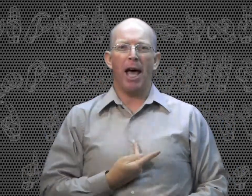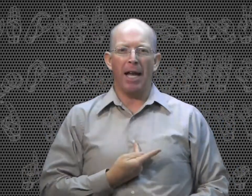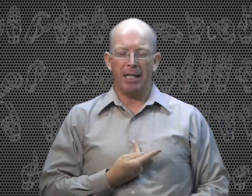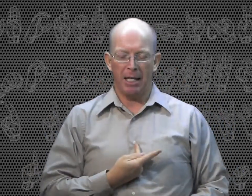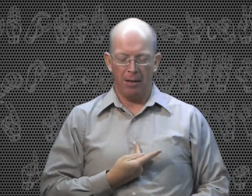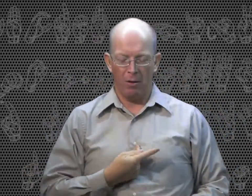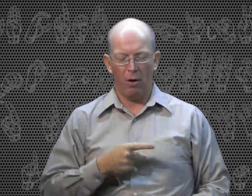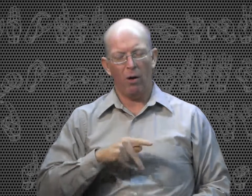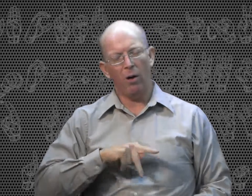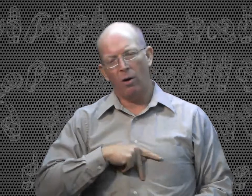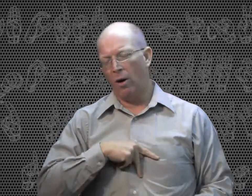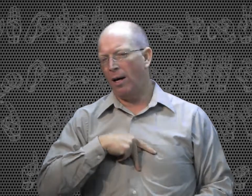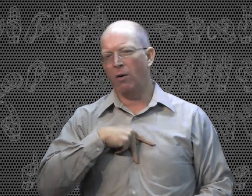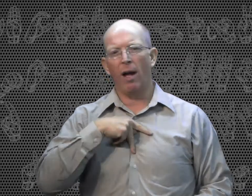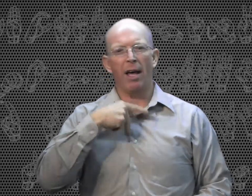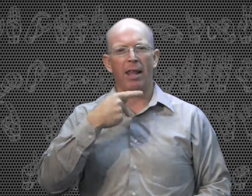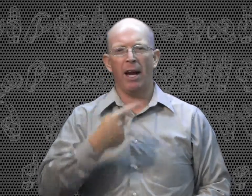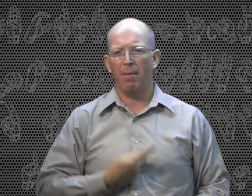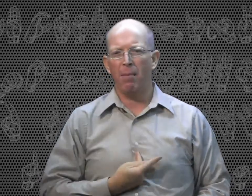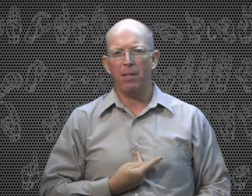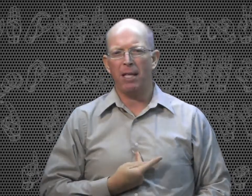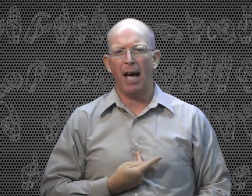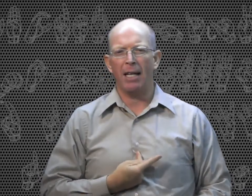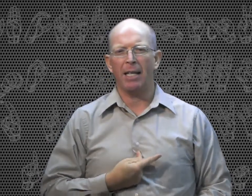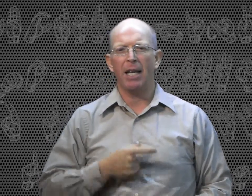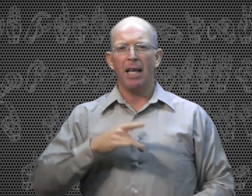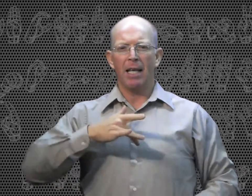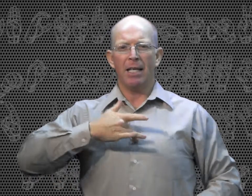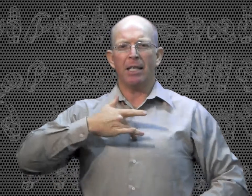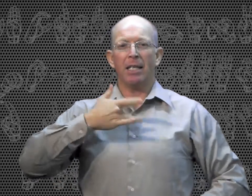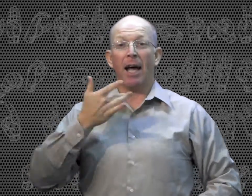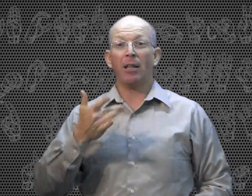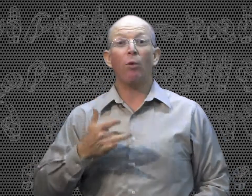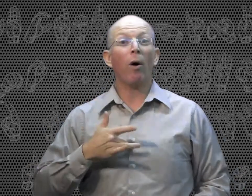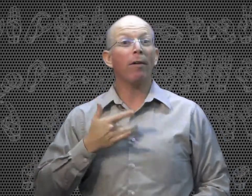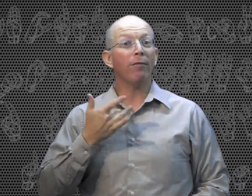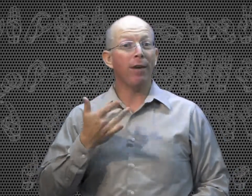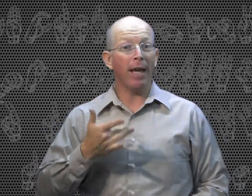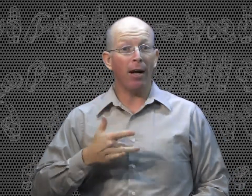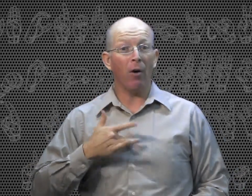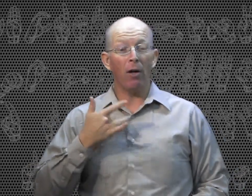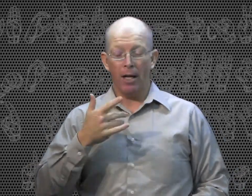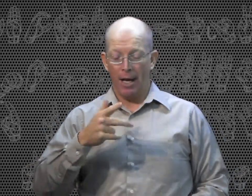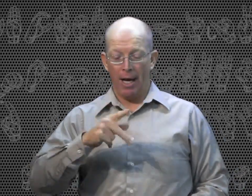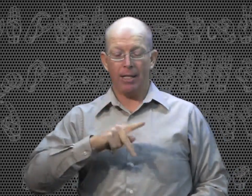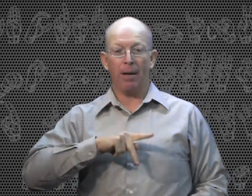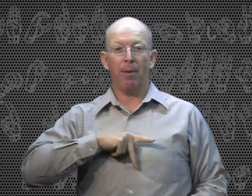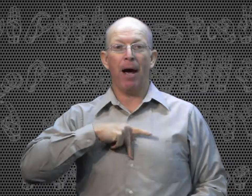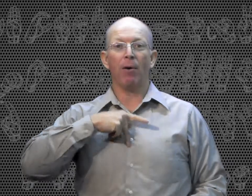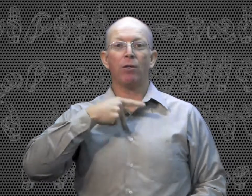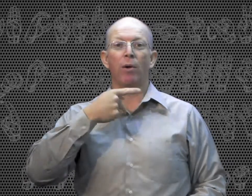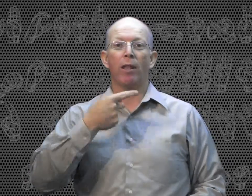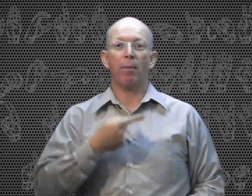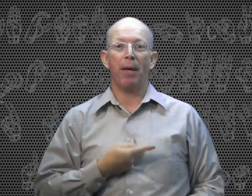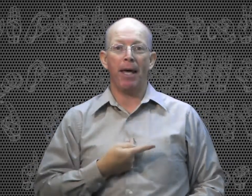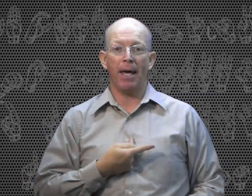Upset. Oh, I don't like that. I'm upset. This is like the word feel, except now it's with the P.